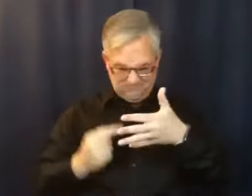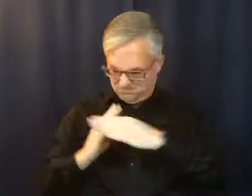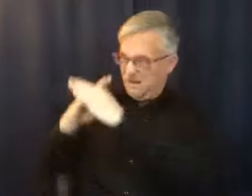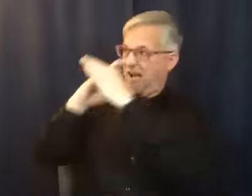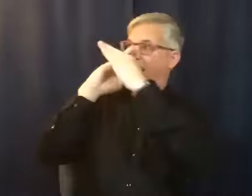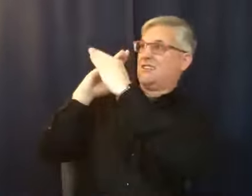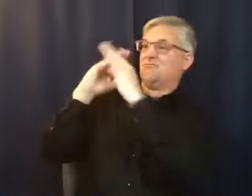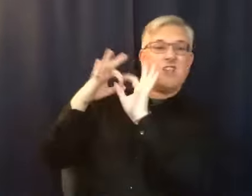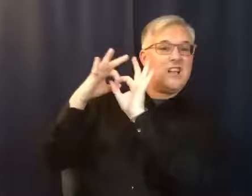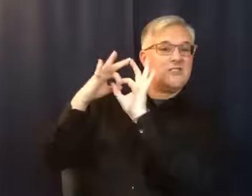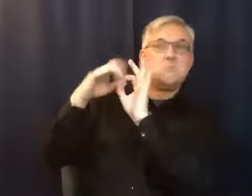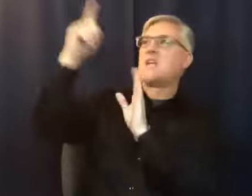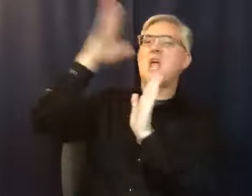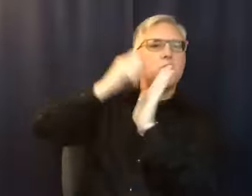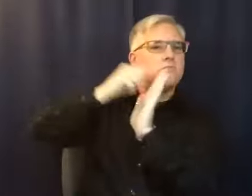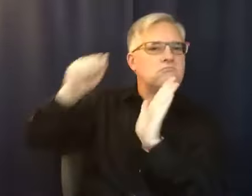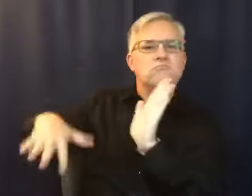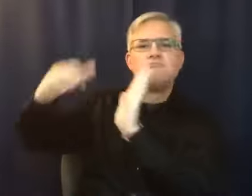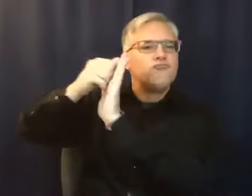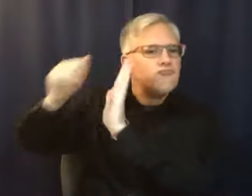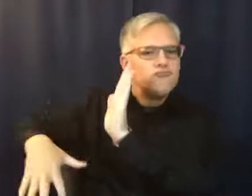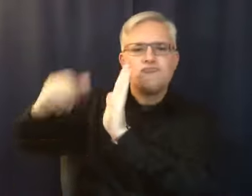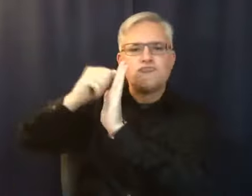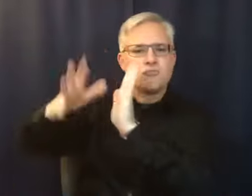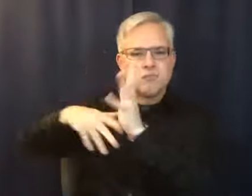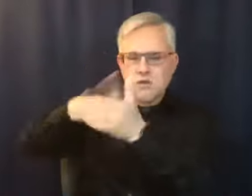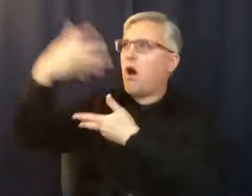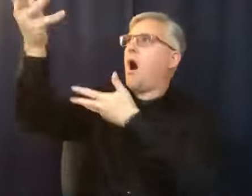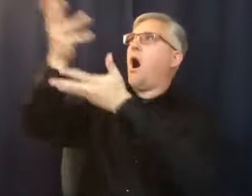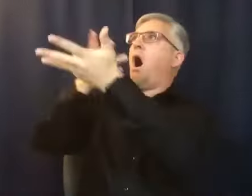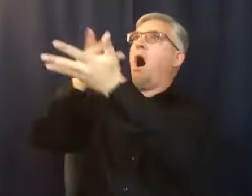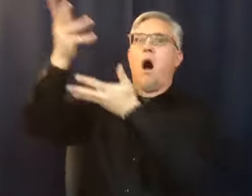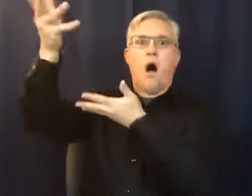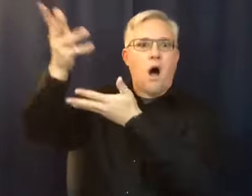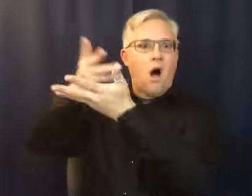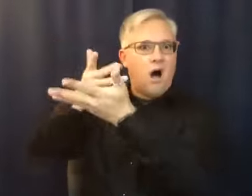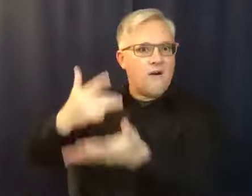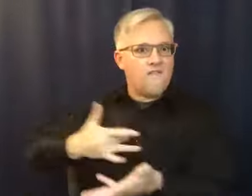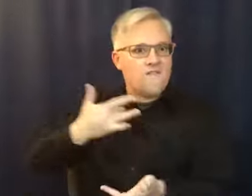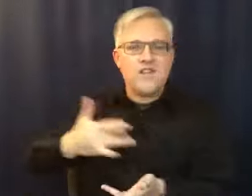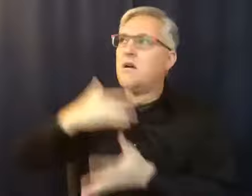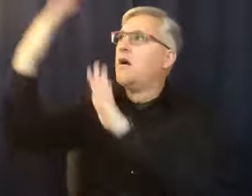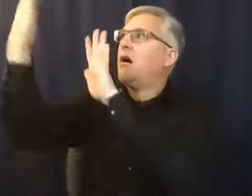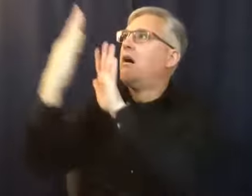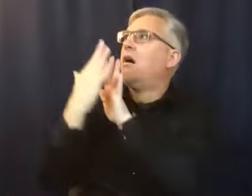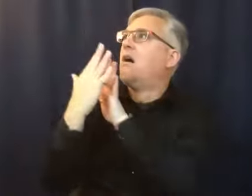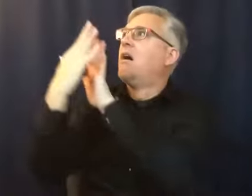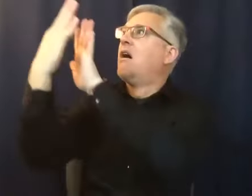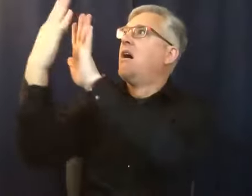up like a chasm, open up, and I could feel the presence of God. And in feeling the presence of God, it made me